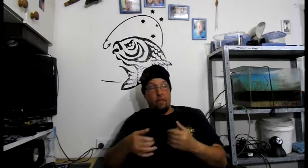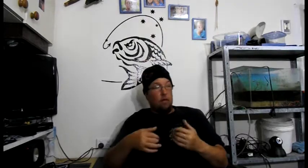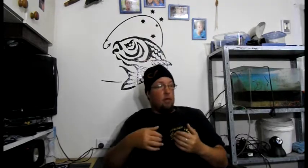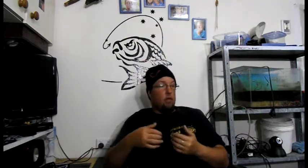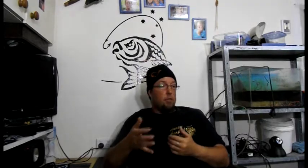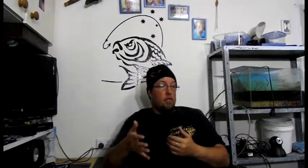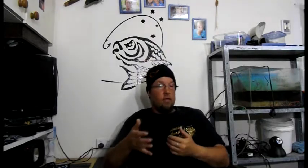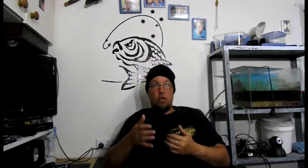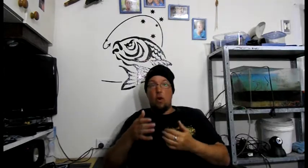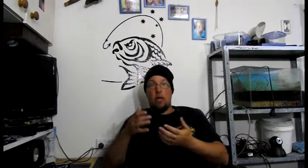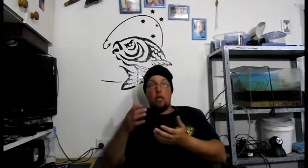Especially overnight.